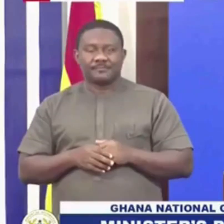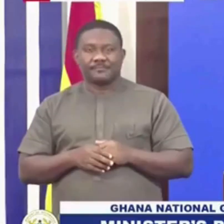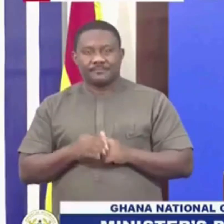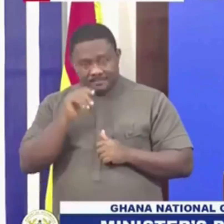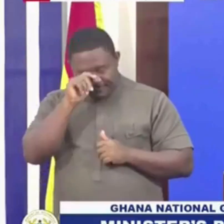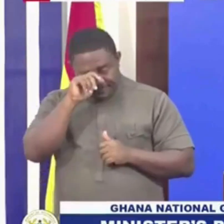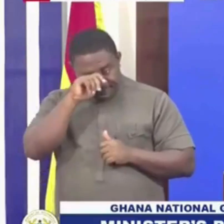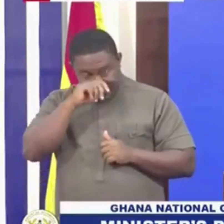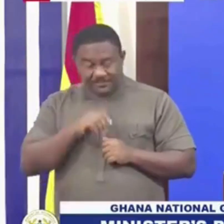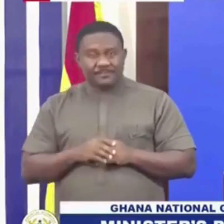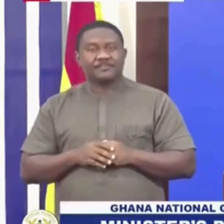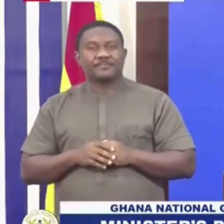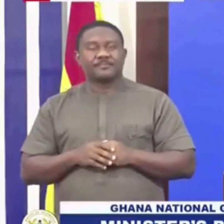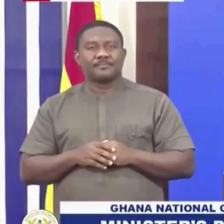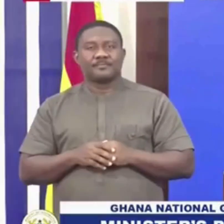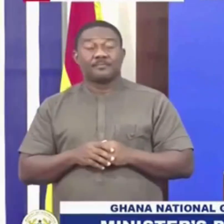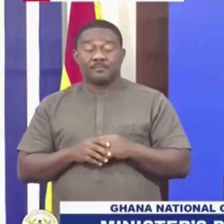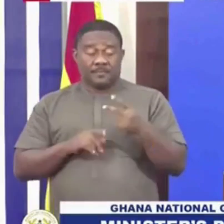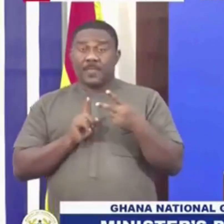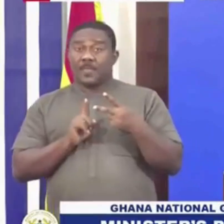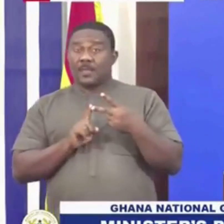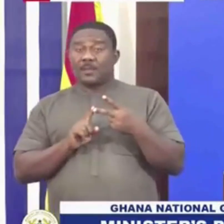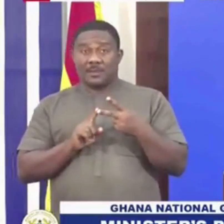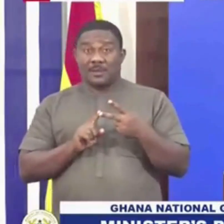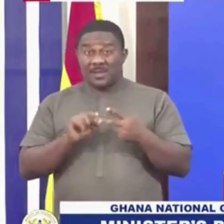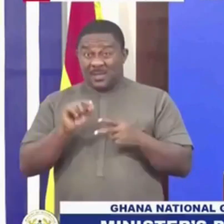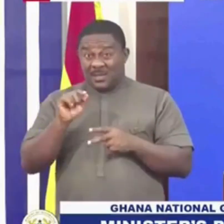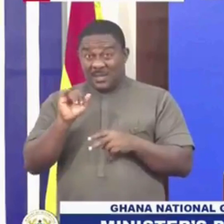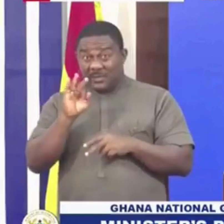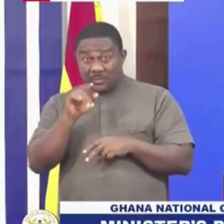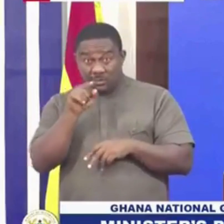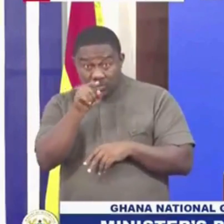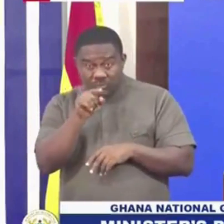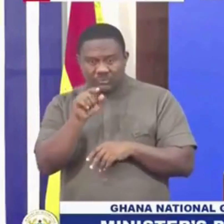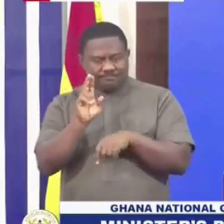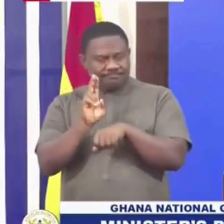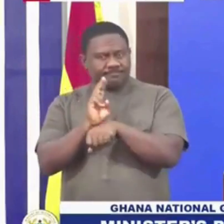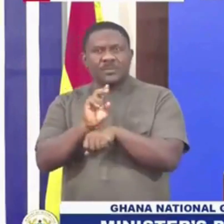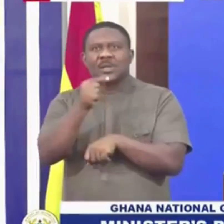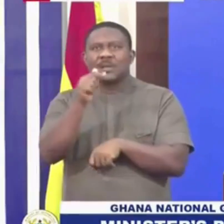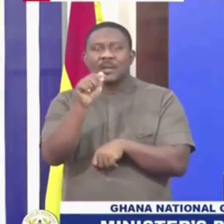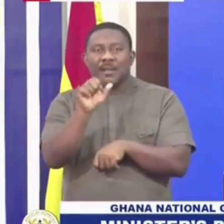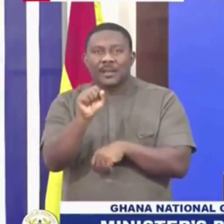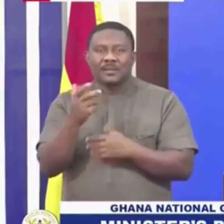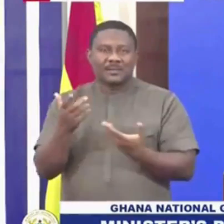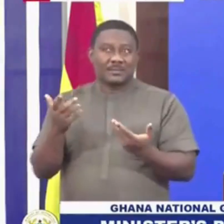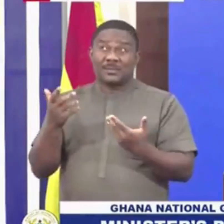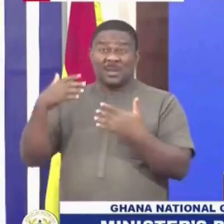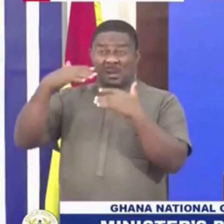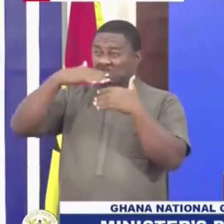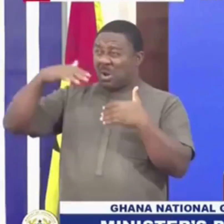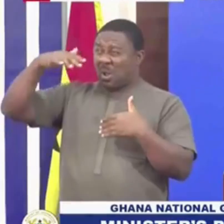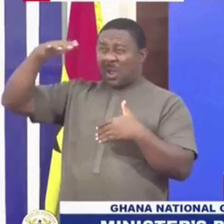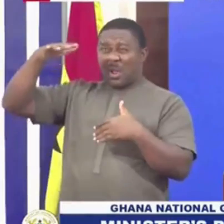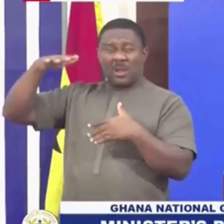use gas, because of this low calorific density as well, you don't have a high atmospheric emission